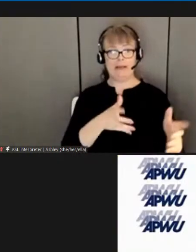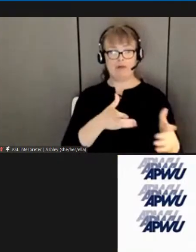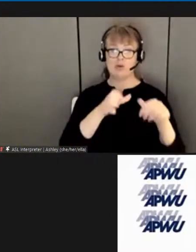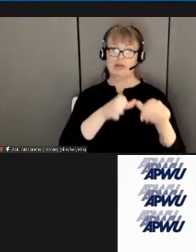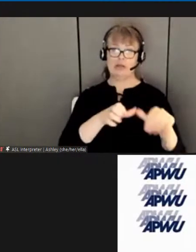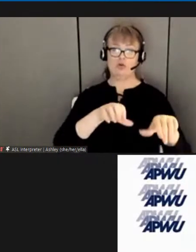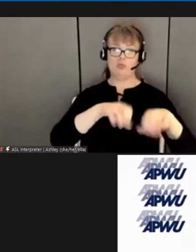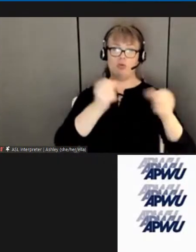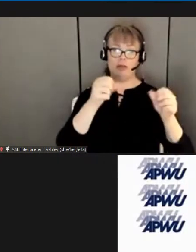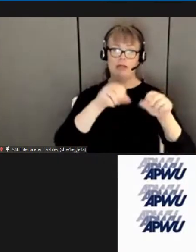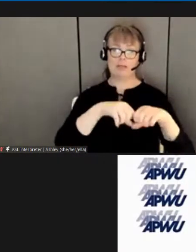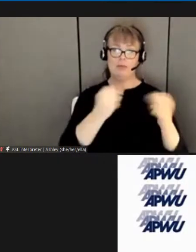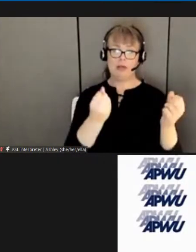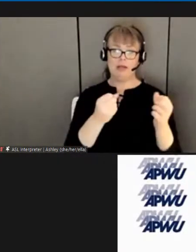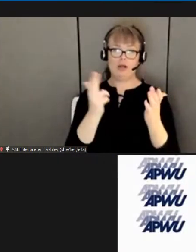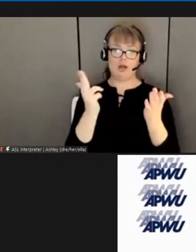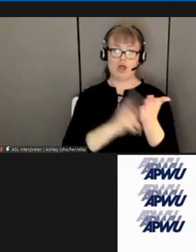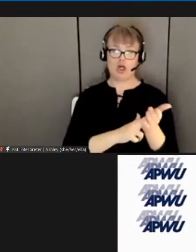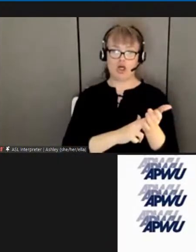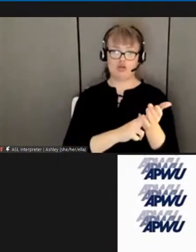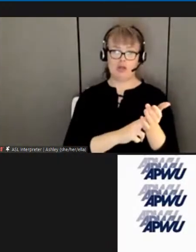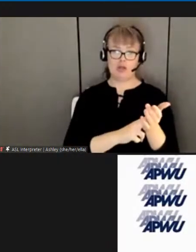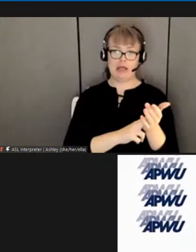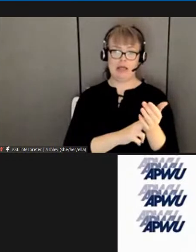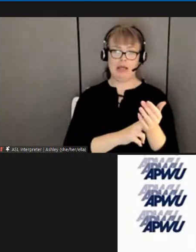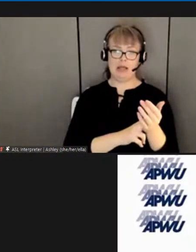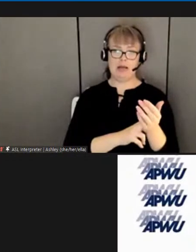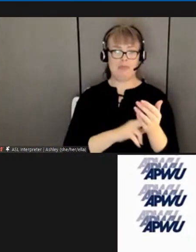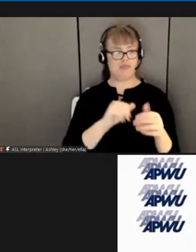contract do about that